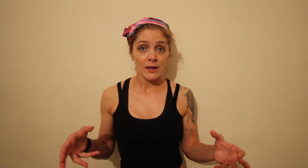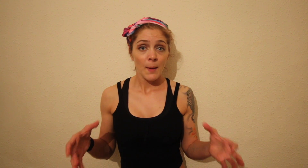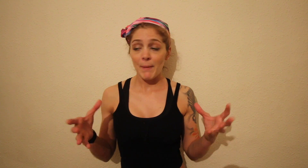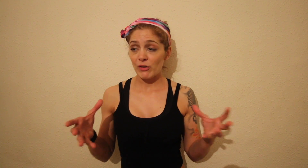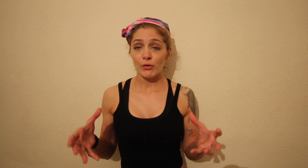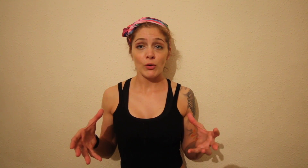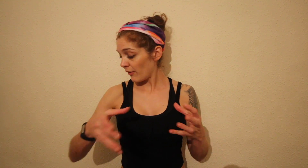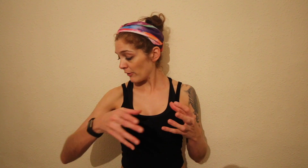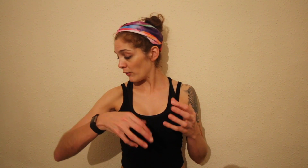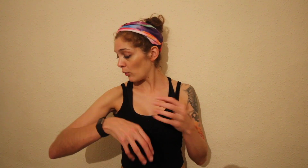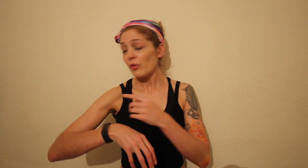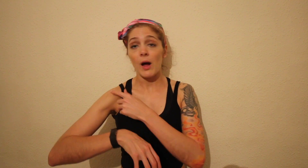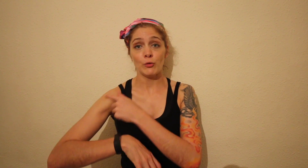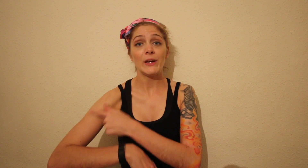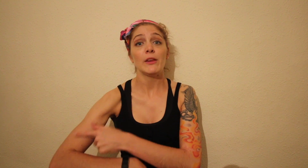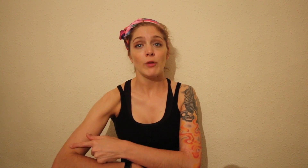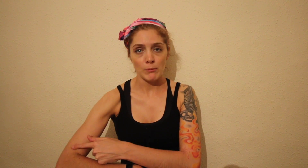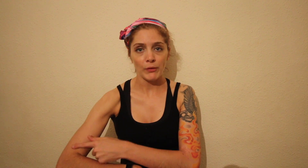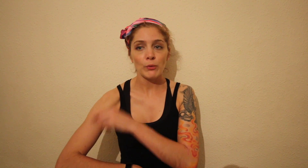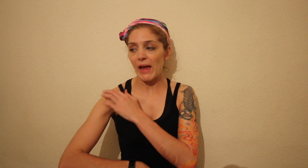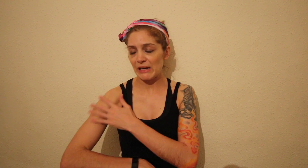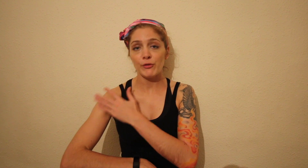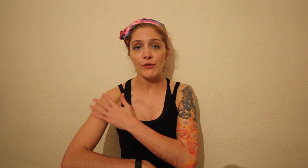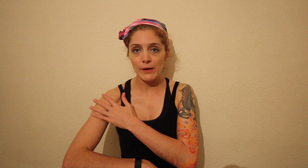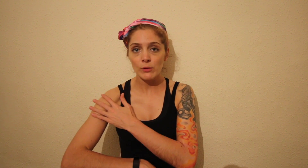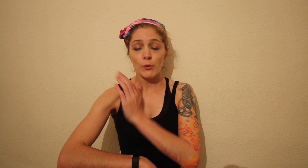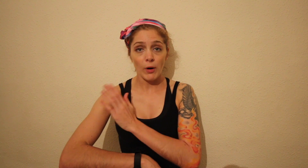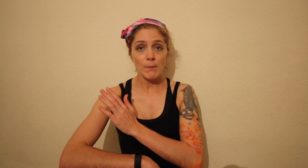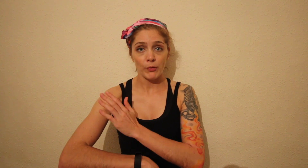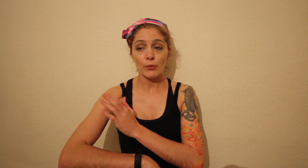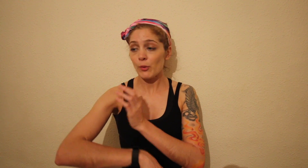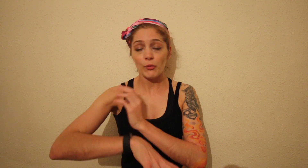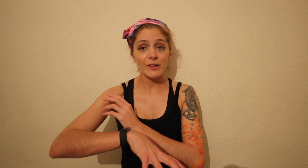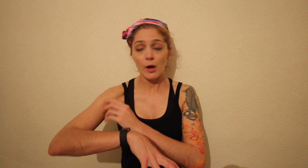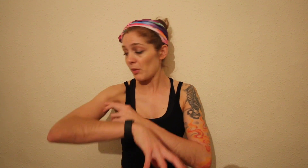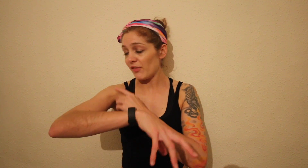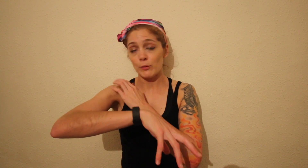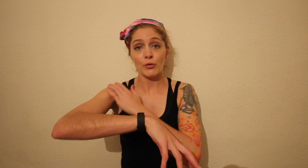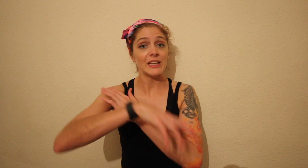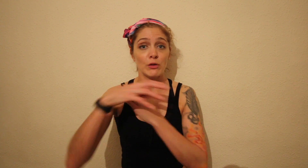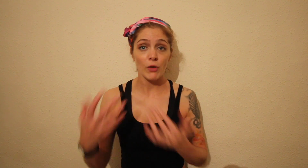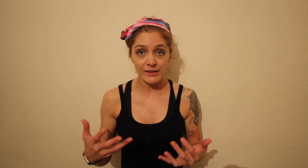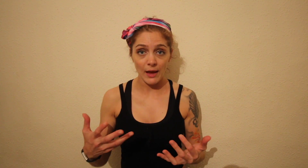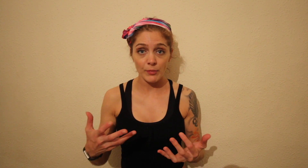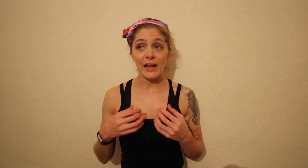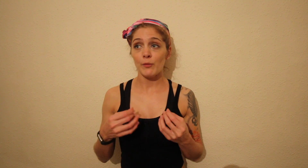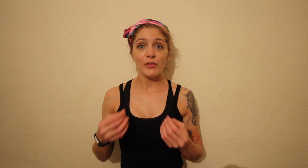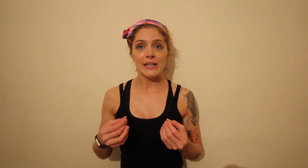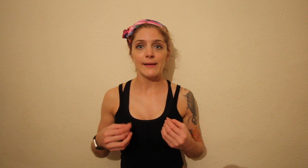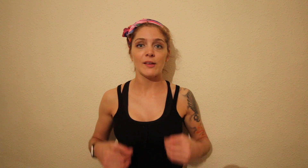makes sure first of all that I'm training the right muscle, that I can feel the right muscle. So for example if I'm training triceps and I'm feeling it